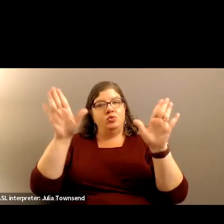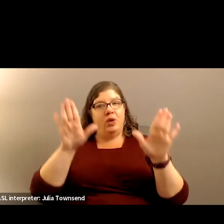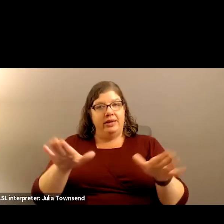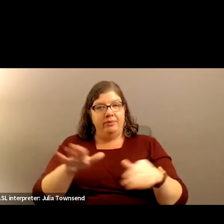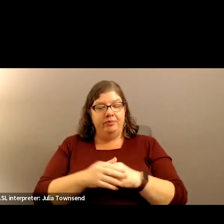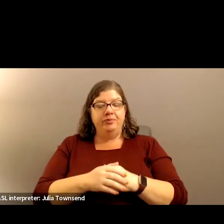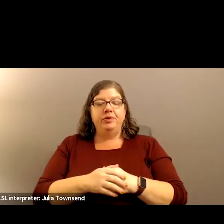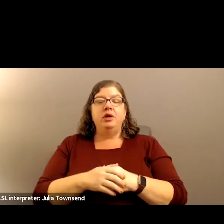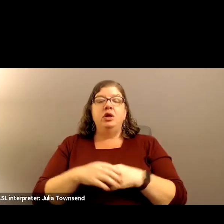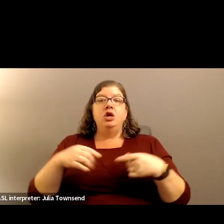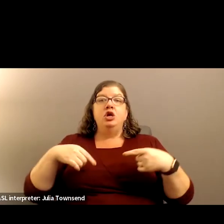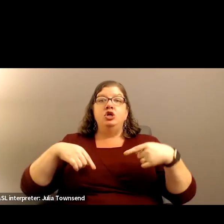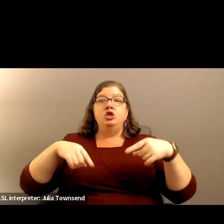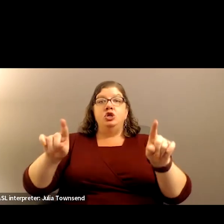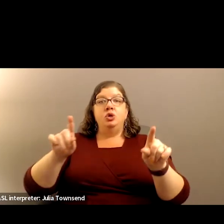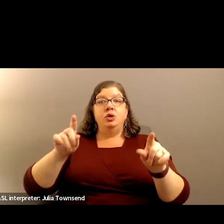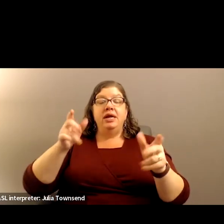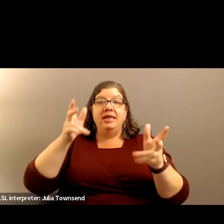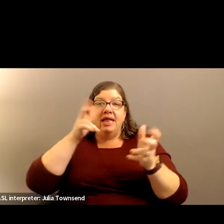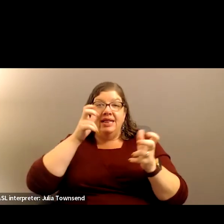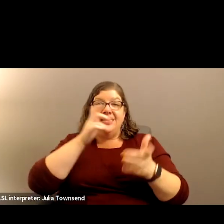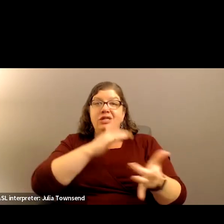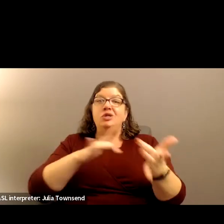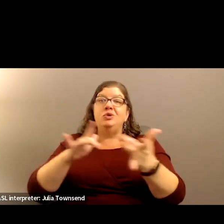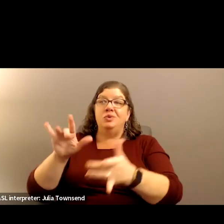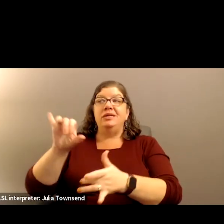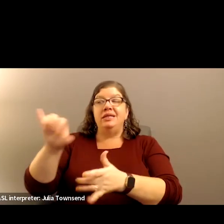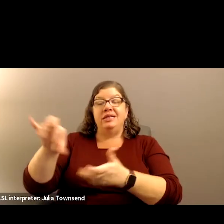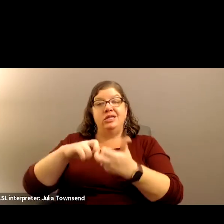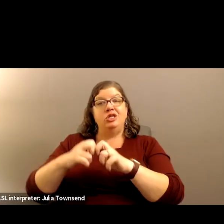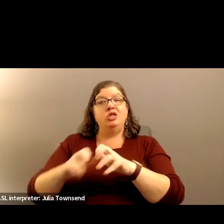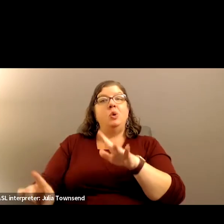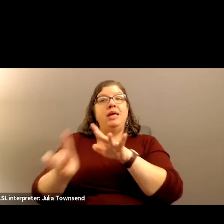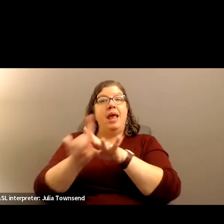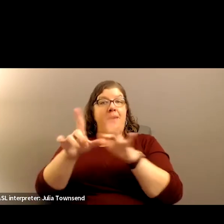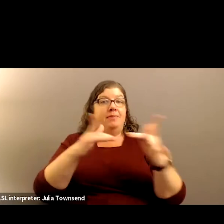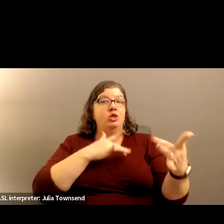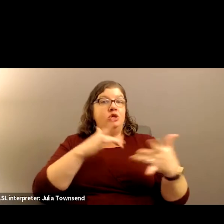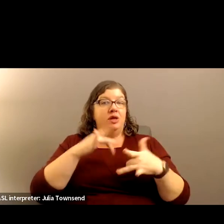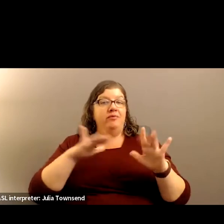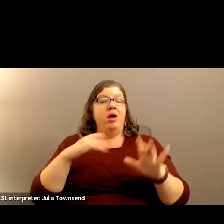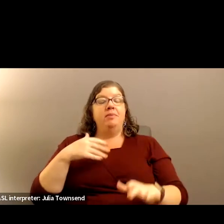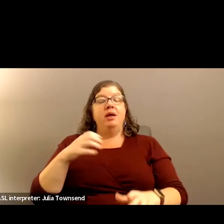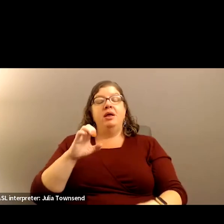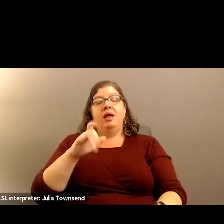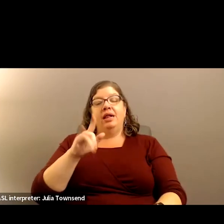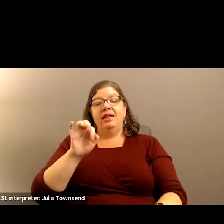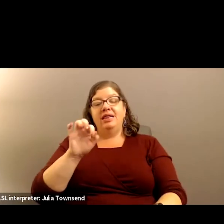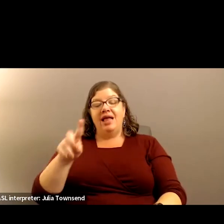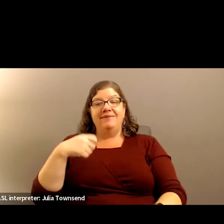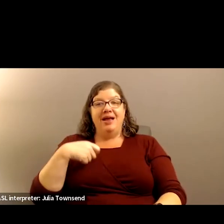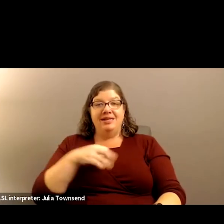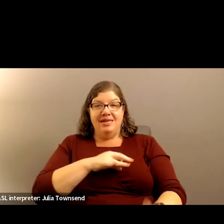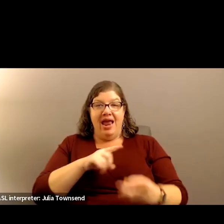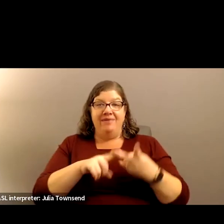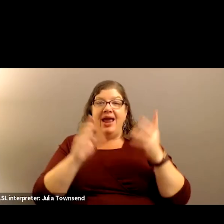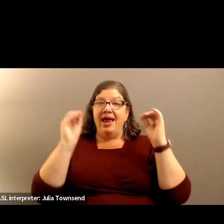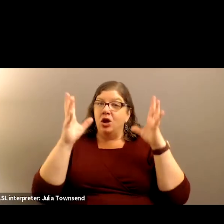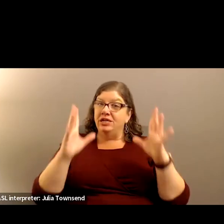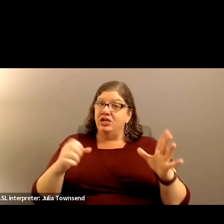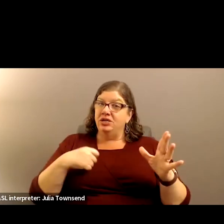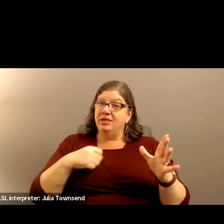Also, during the listening tours, this also came up as a concern from our classified staff and our teaching staff,